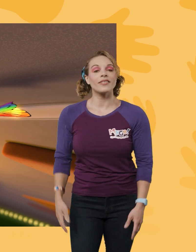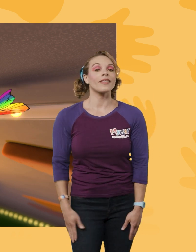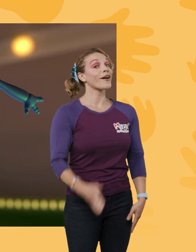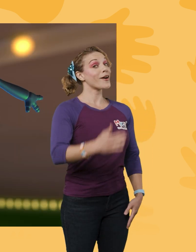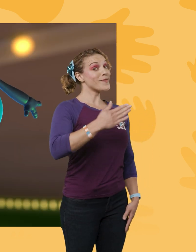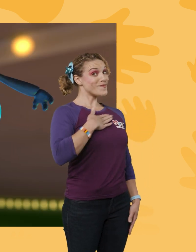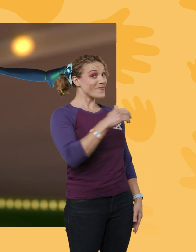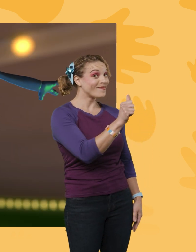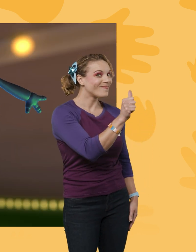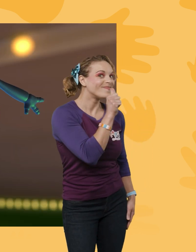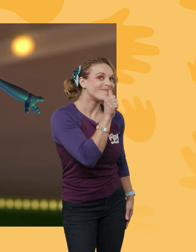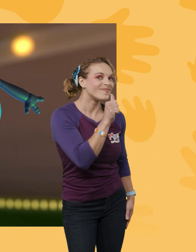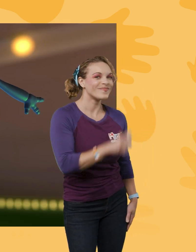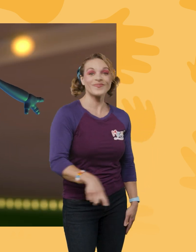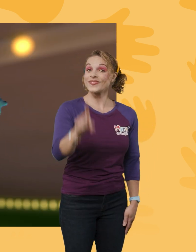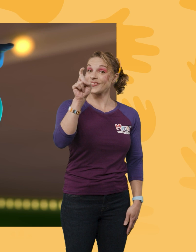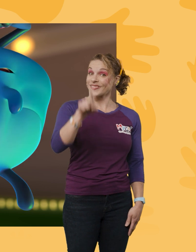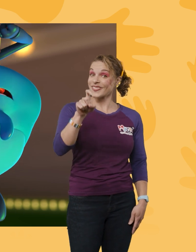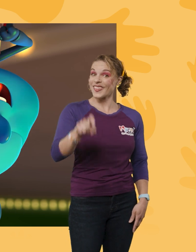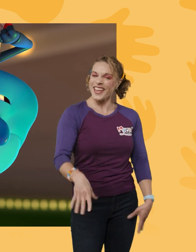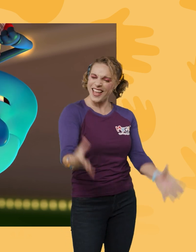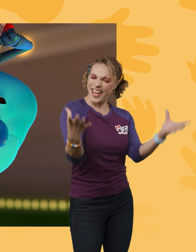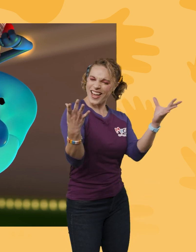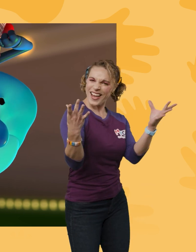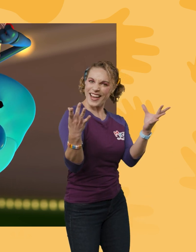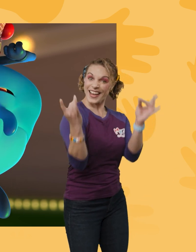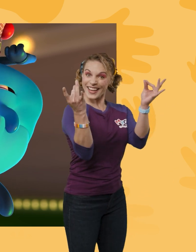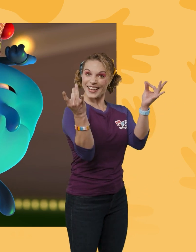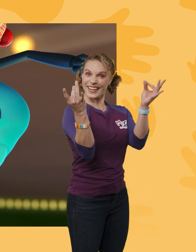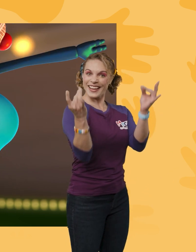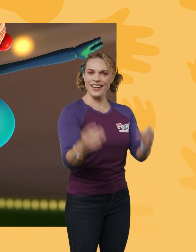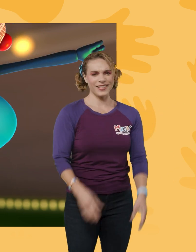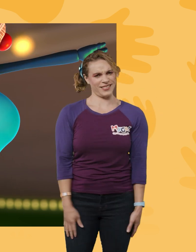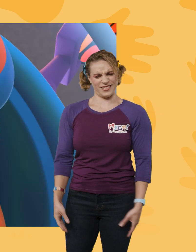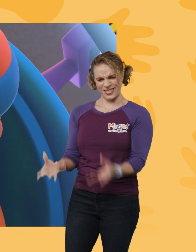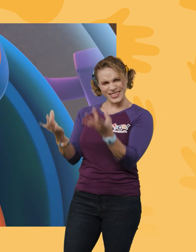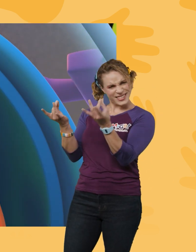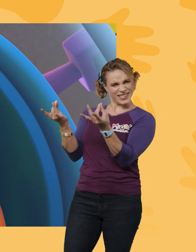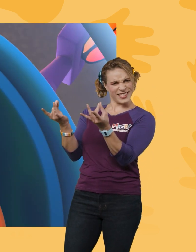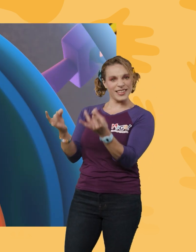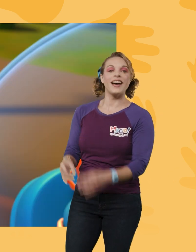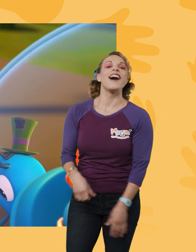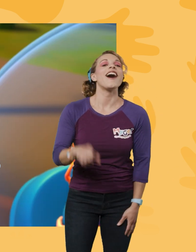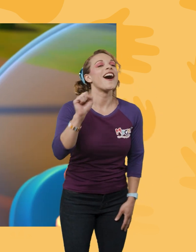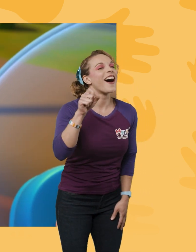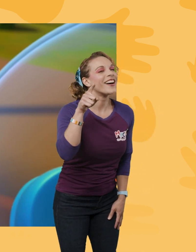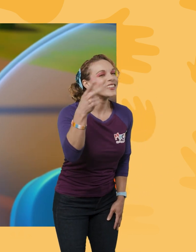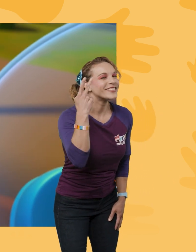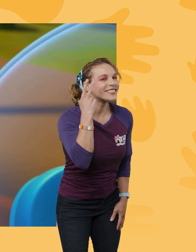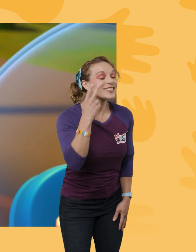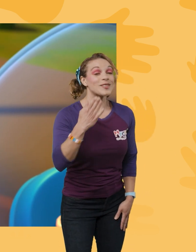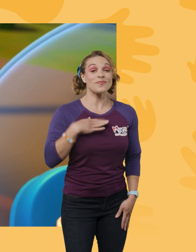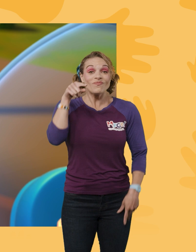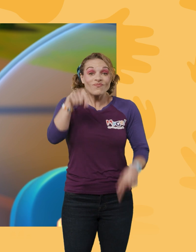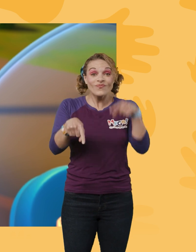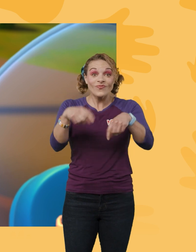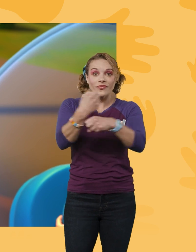Here's the trick! You've got to stick! Stick? Mm-hmm! You see, my feet